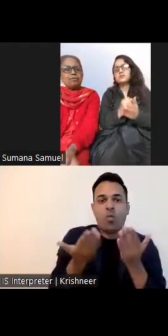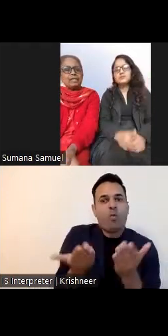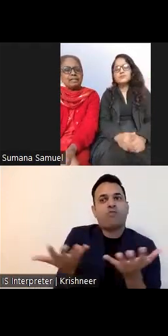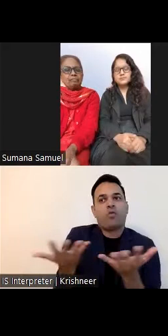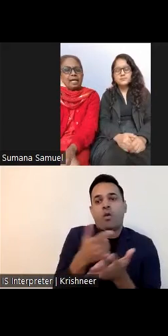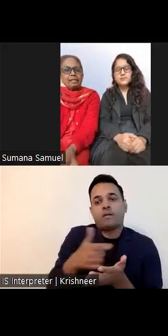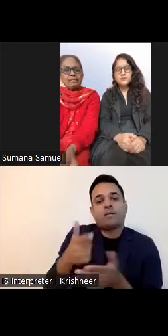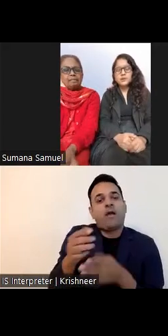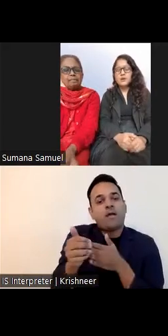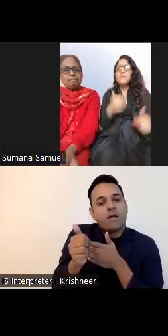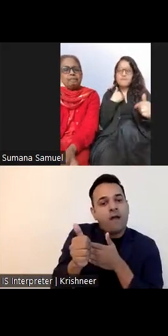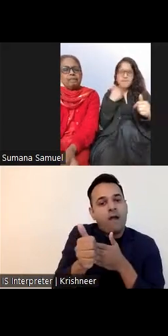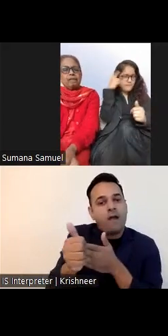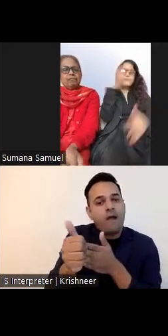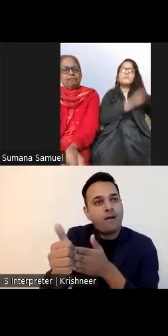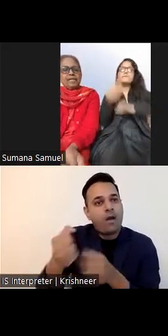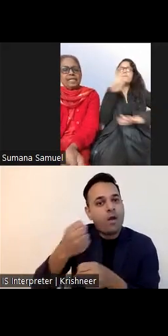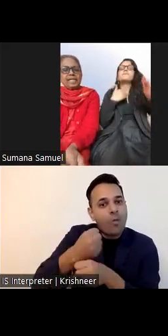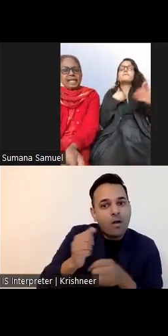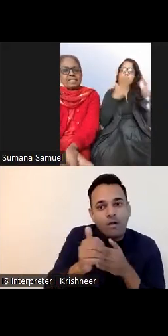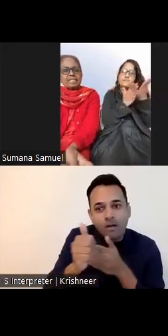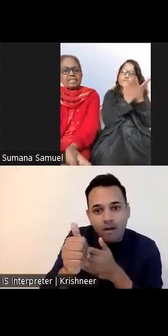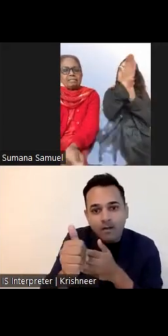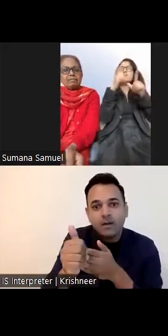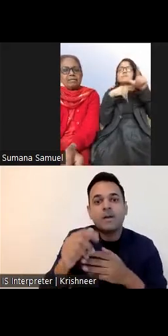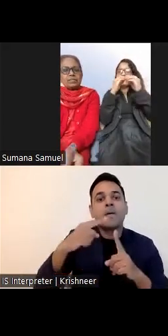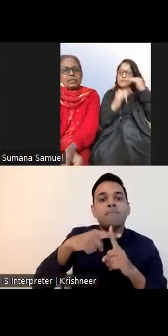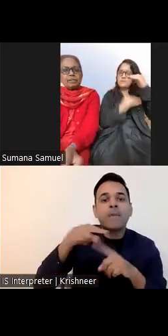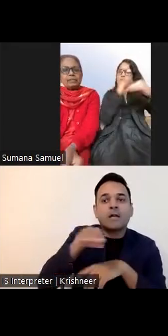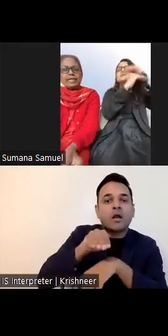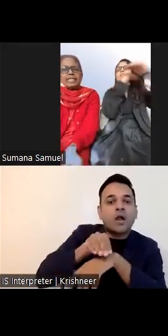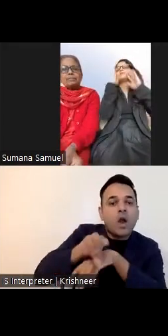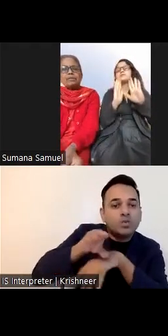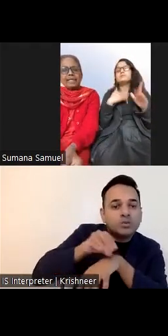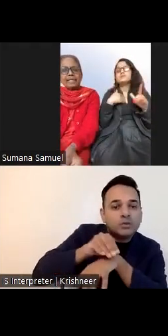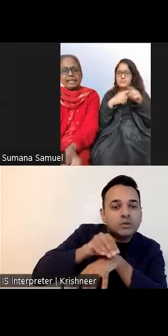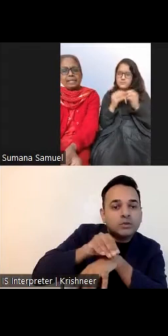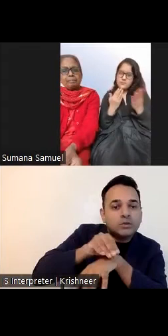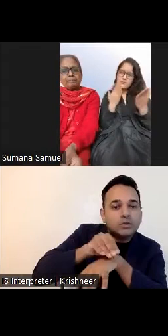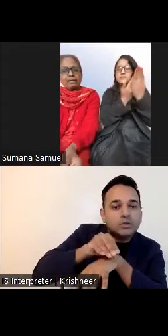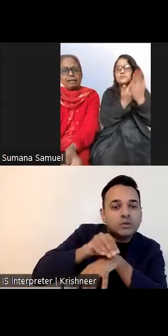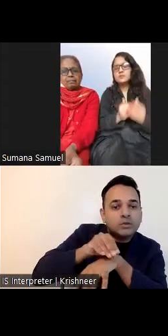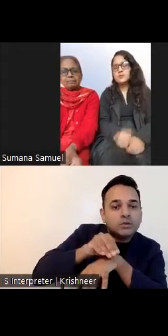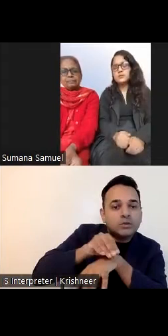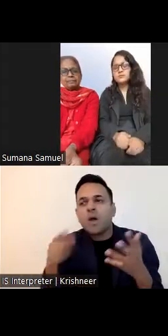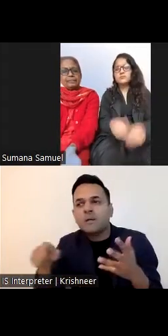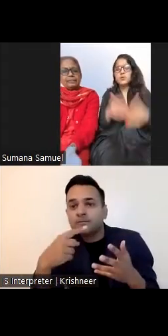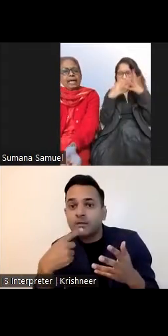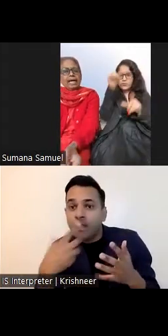for deafblind. We need accessible ways to be able to explore career paths.